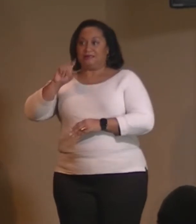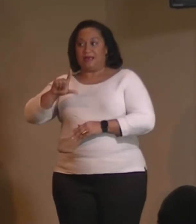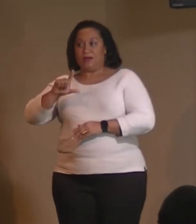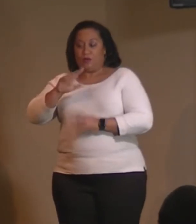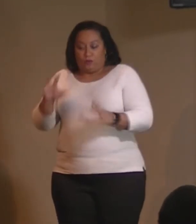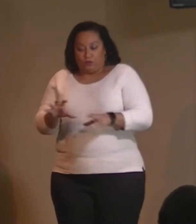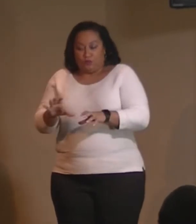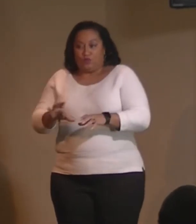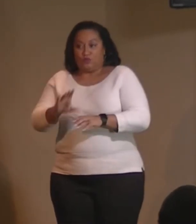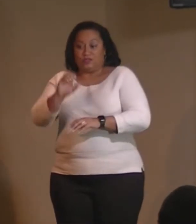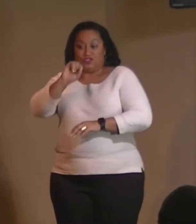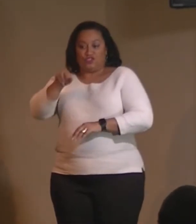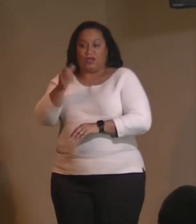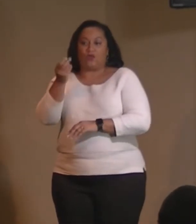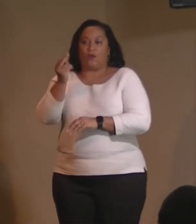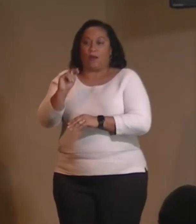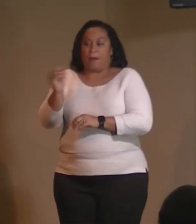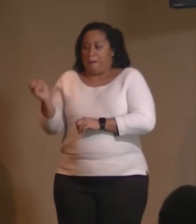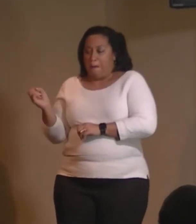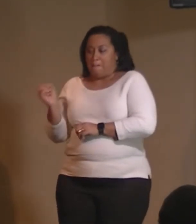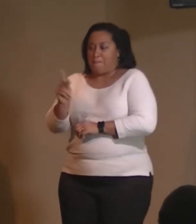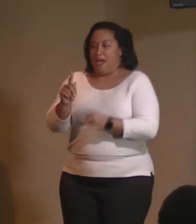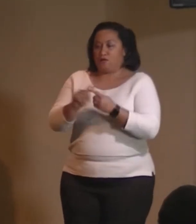year is go back to basics.